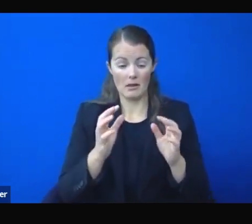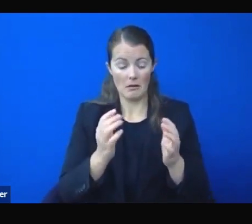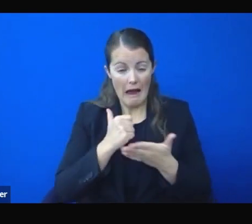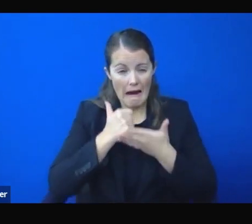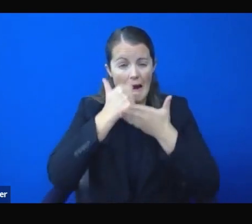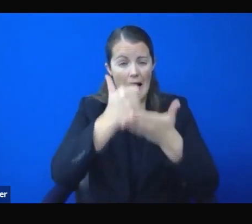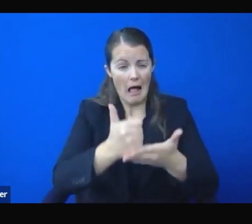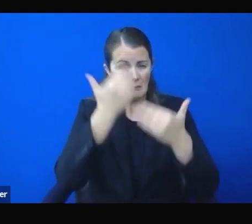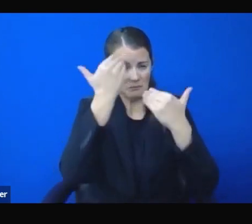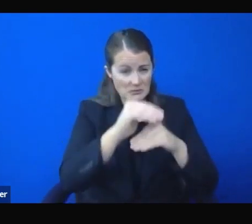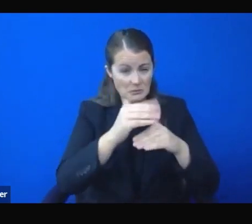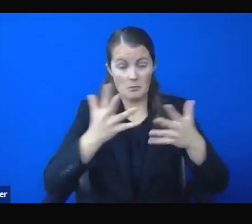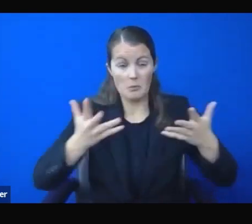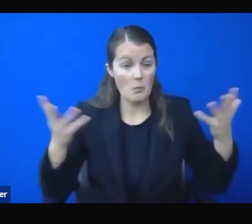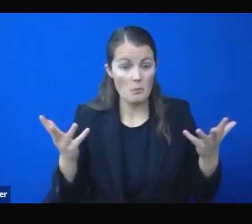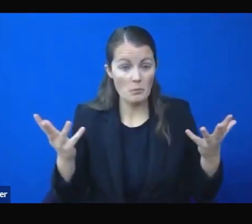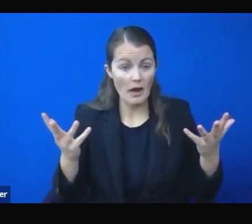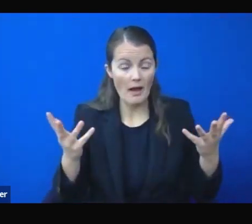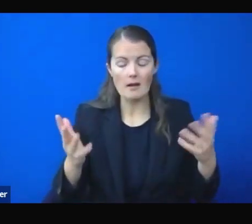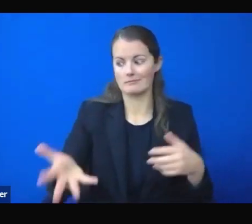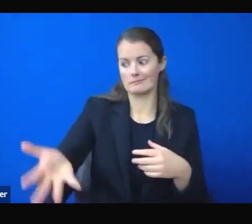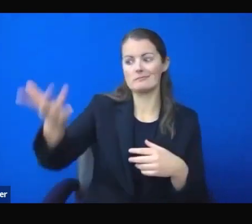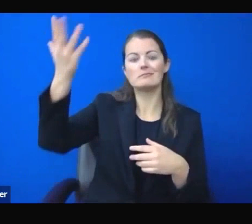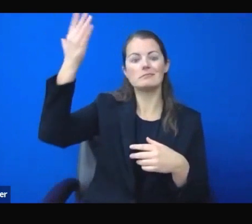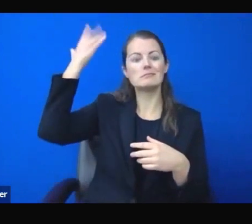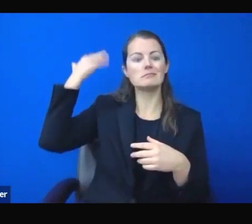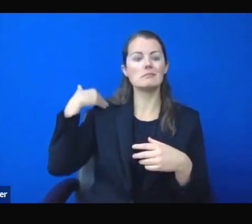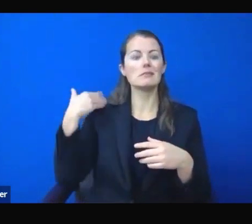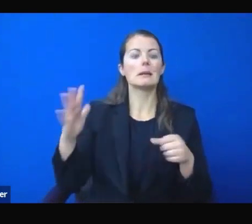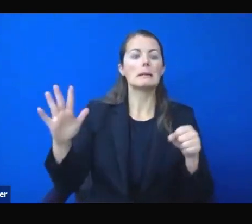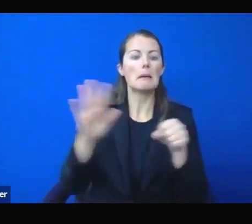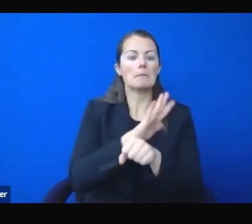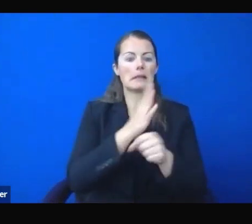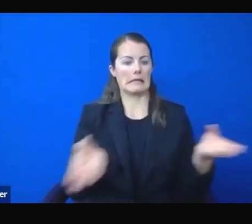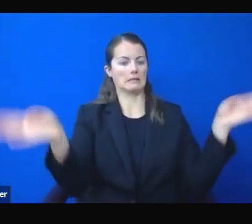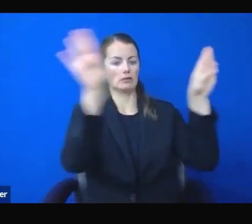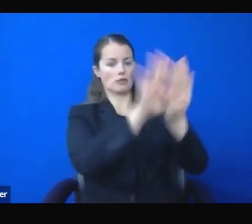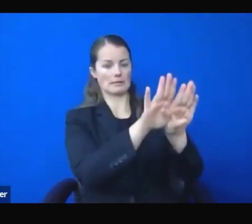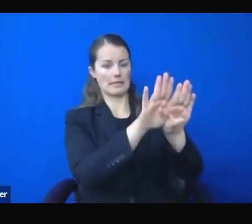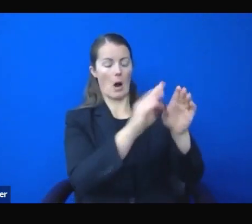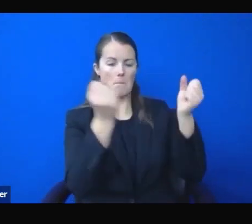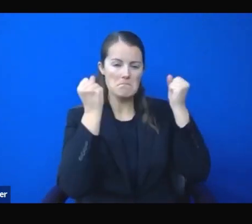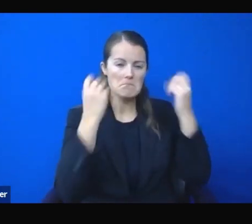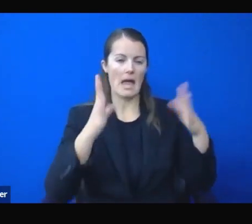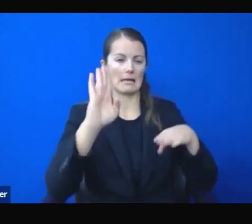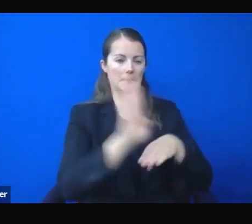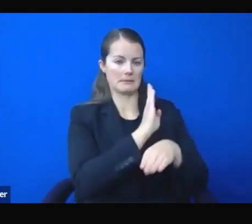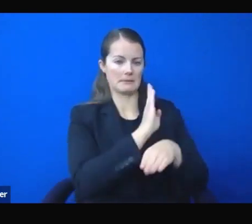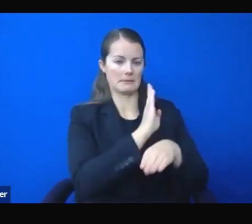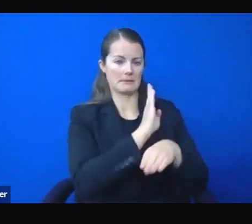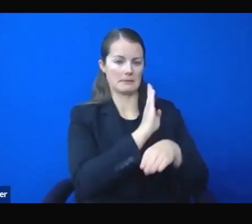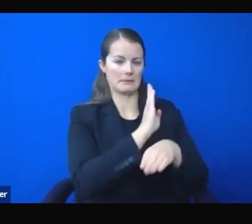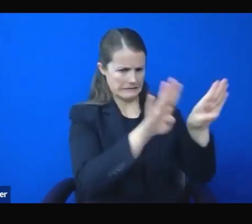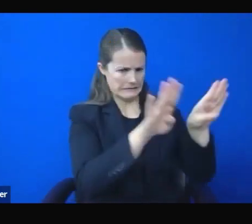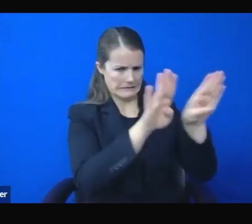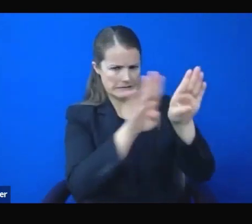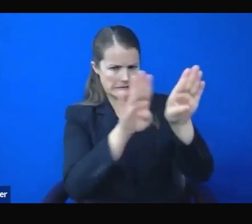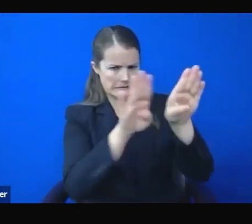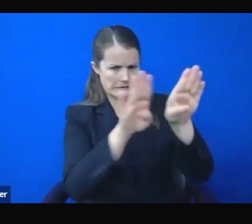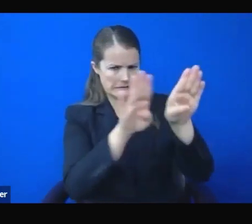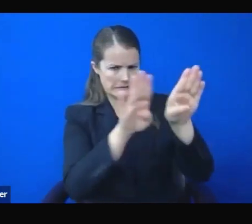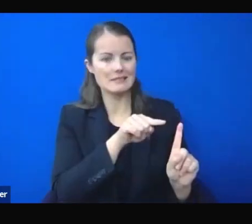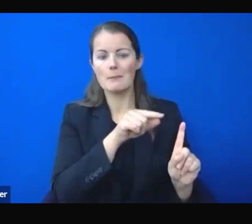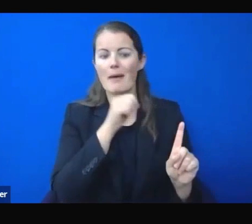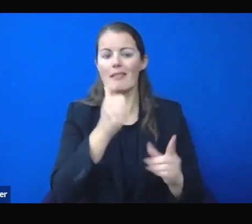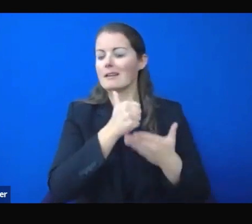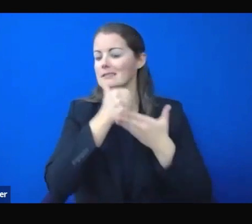For the White House and feds to send that recommendation without including a big check for Nevadans, a plan for providing our